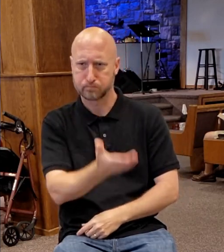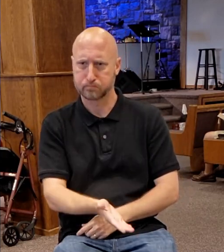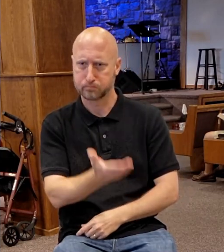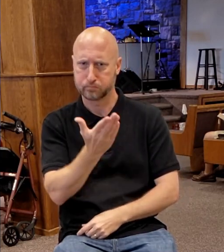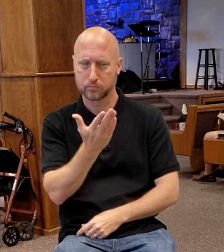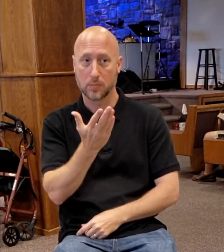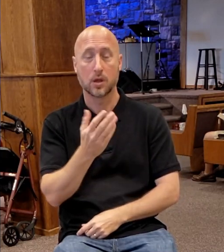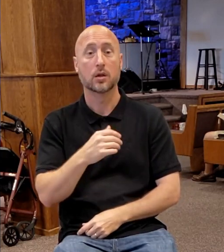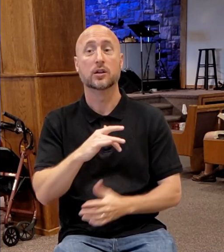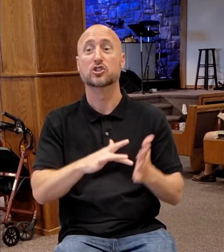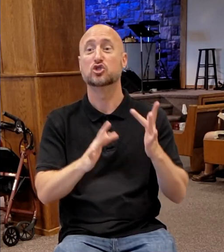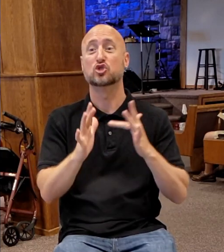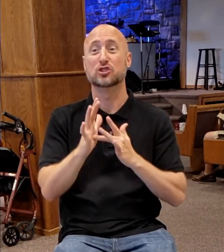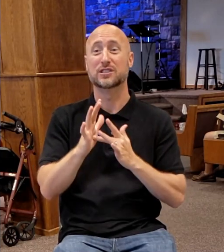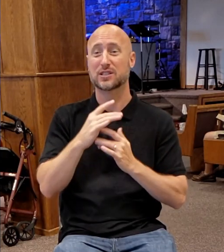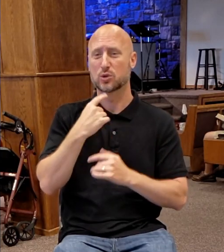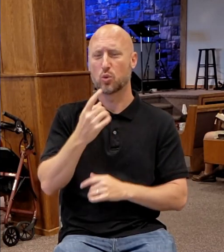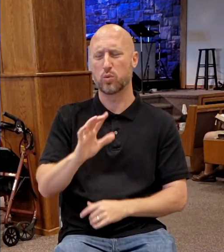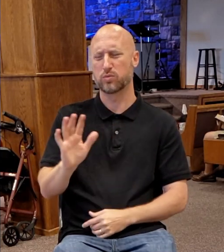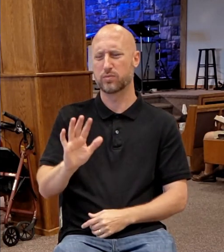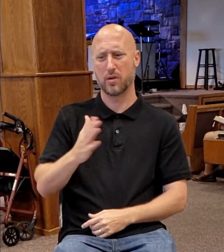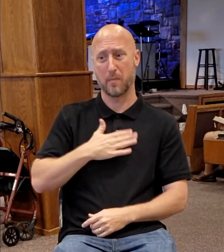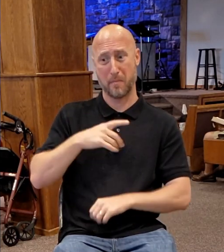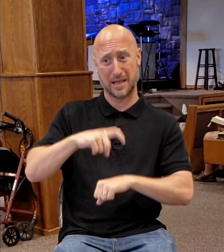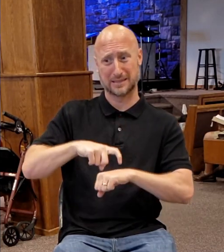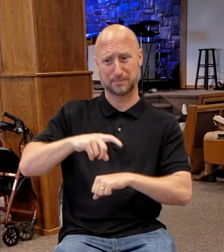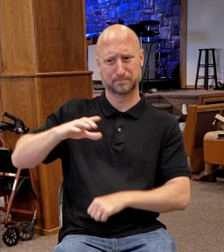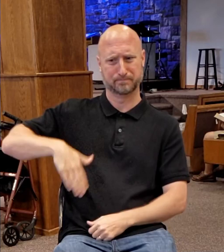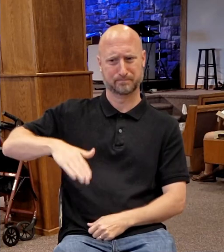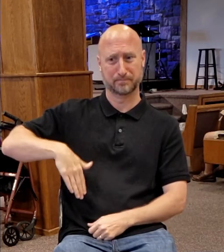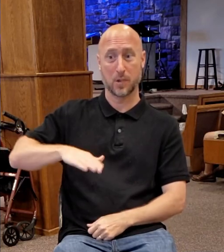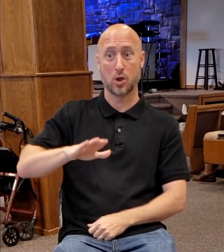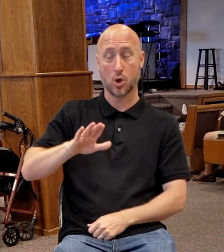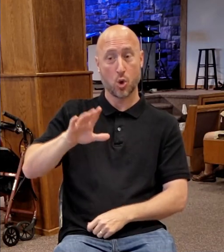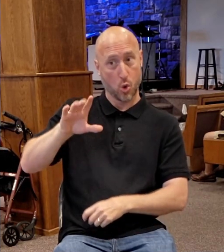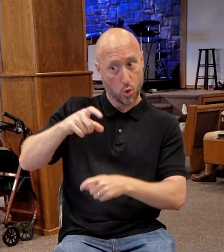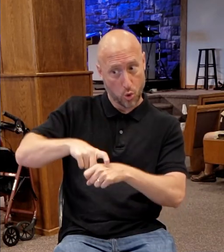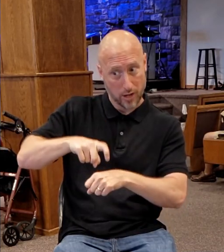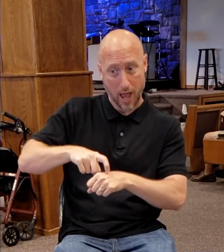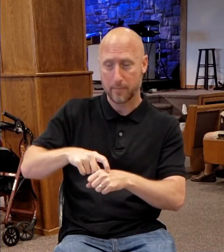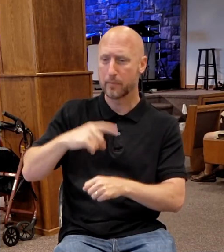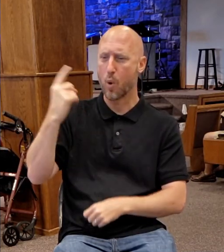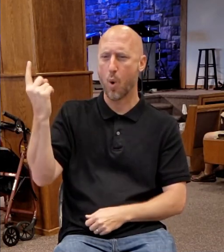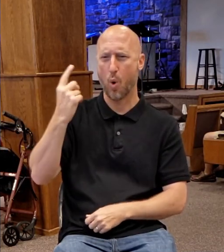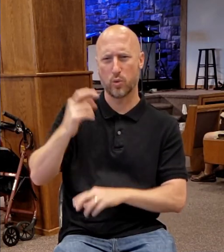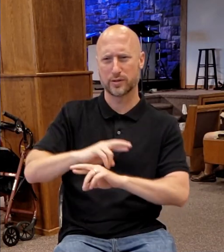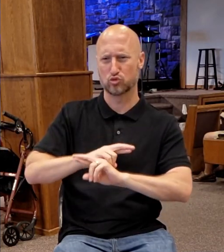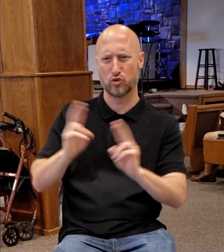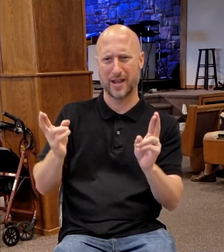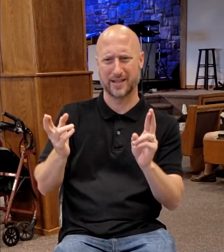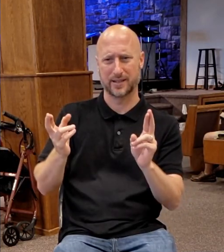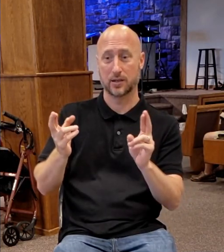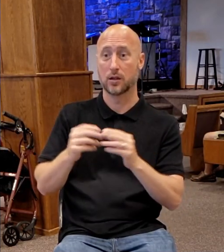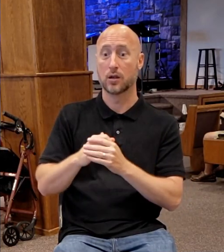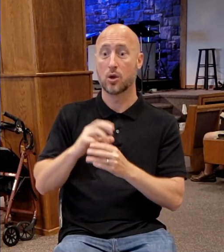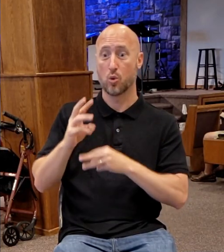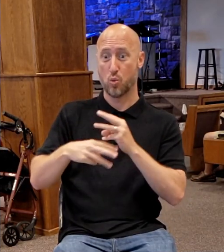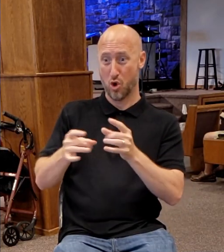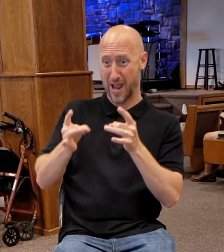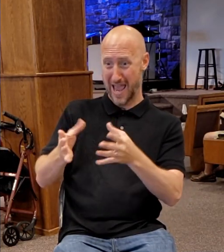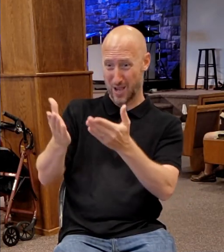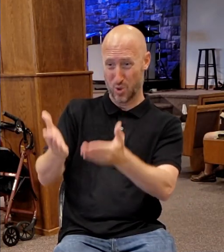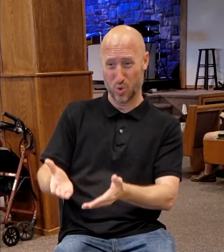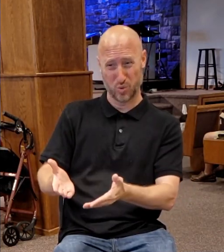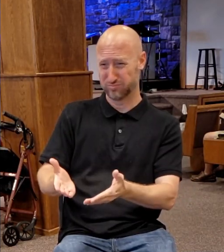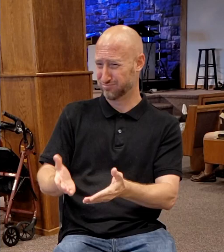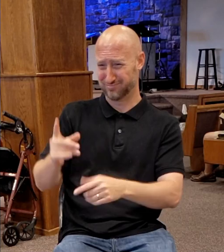is not yet come. Your time is always ready. The world cannot hate you, but